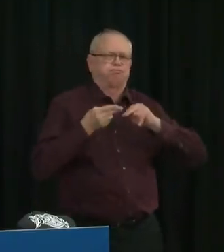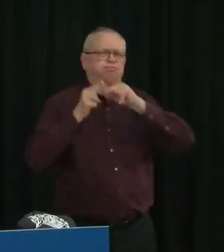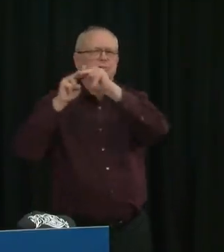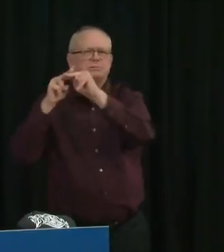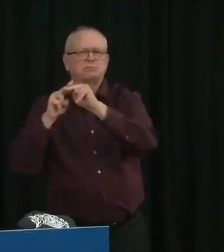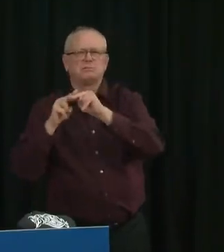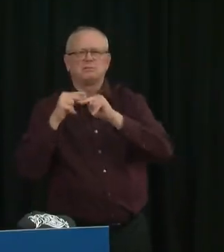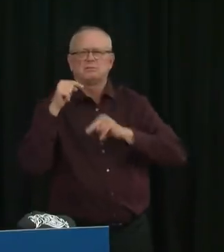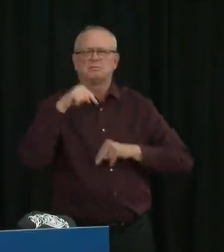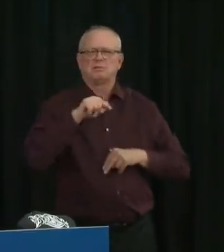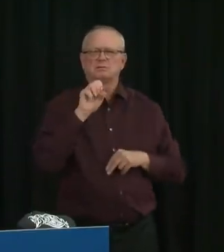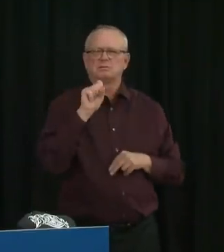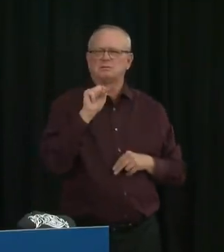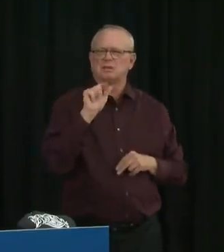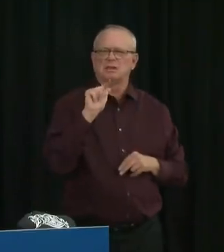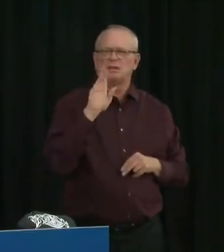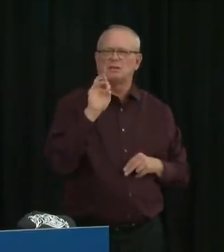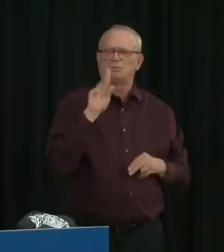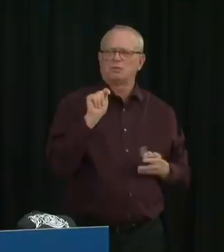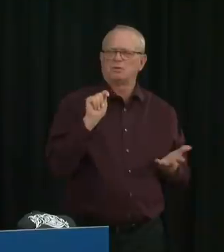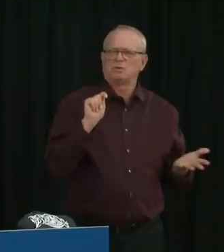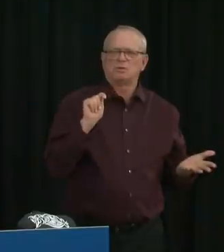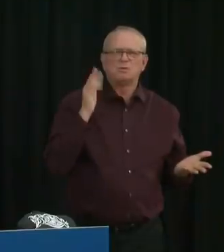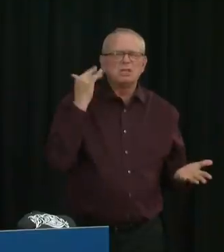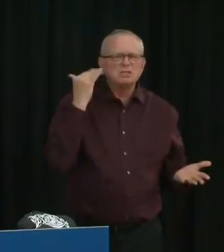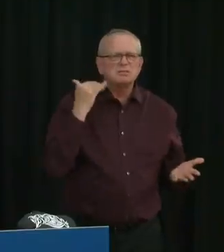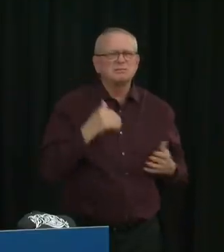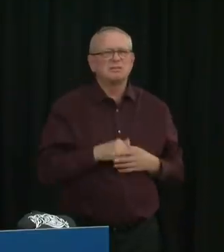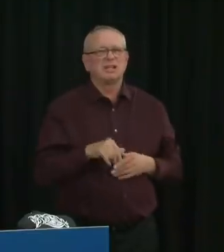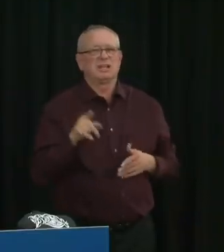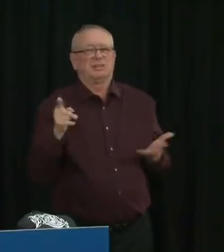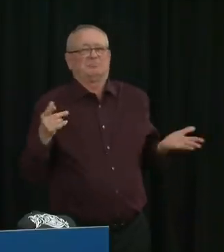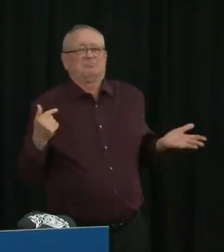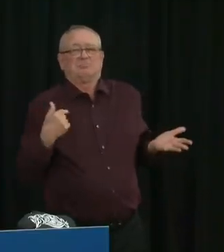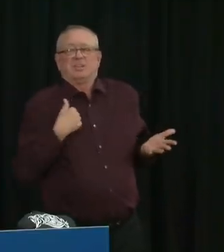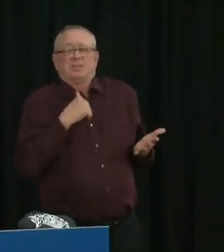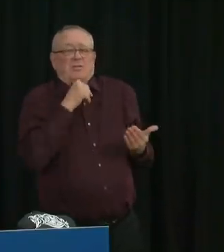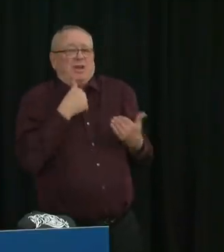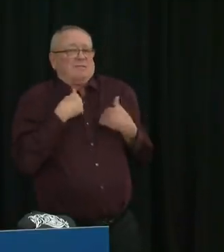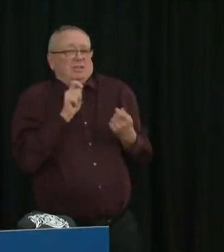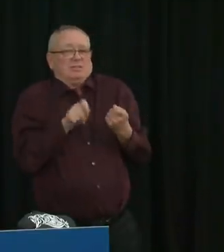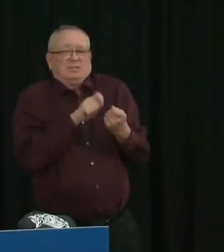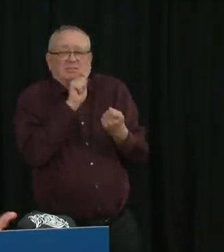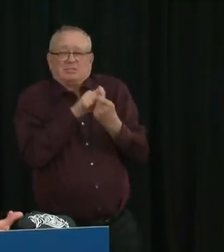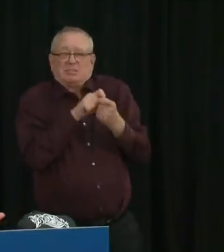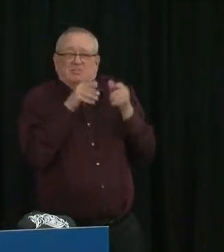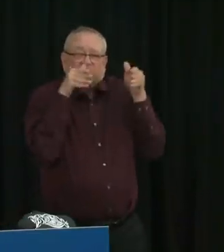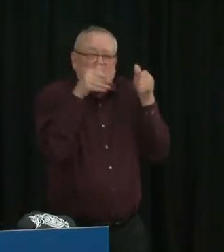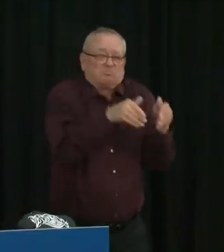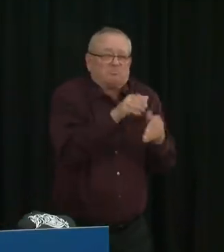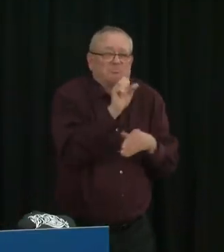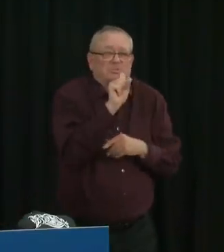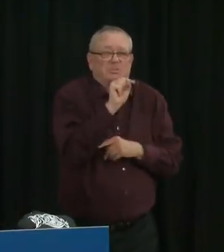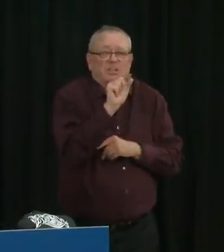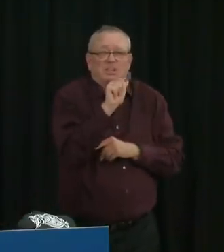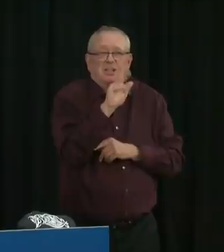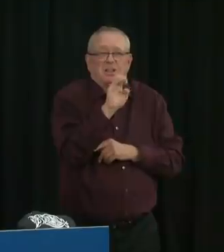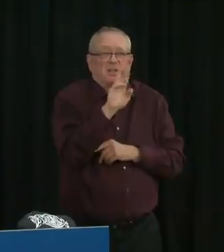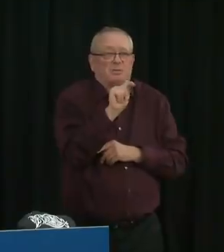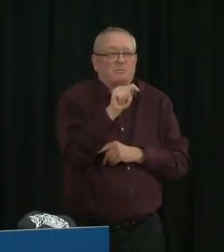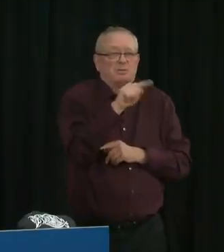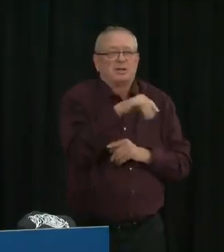I don't have specific information for St. Albert at this time. What I can say we've seen, again, across the province is